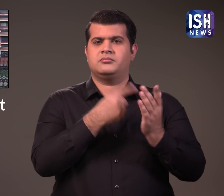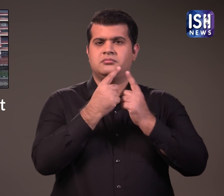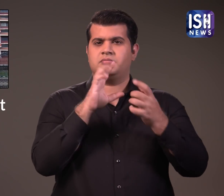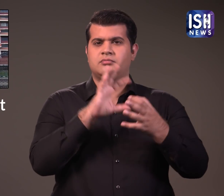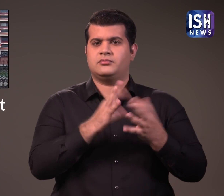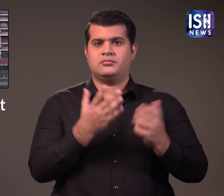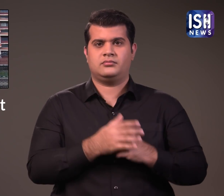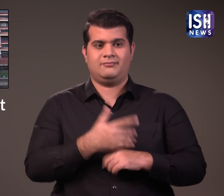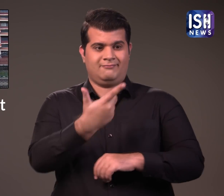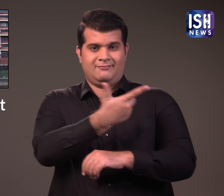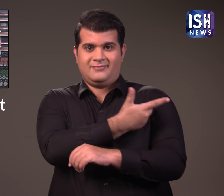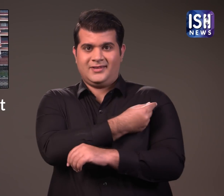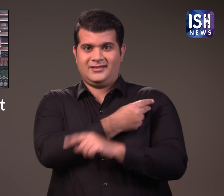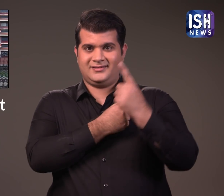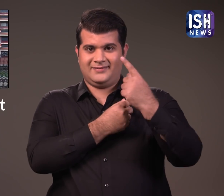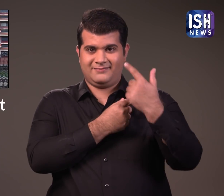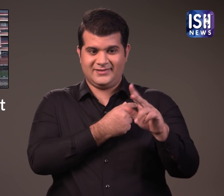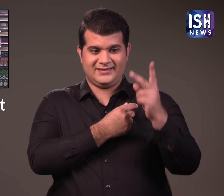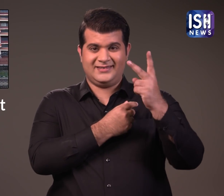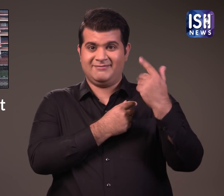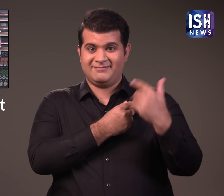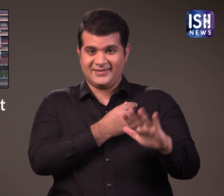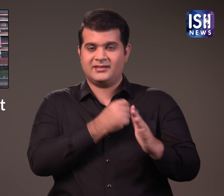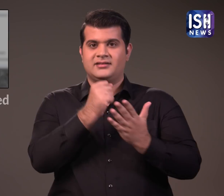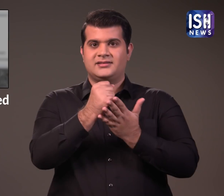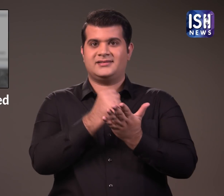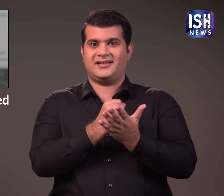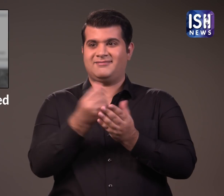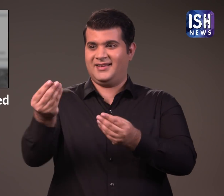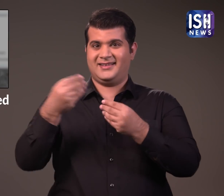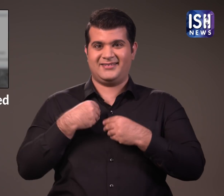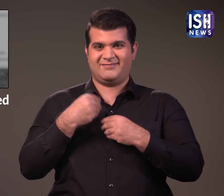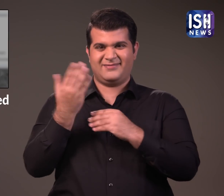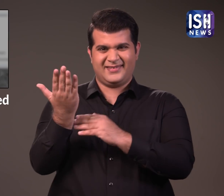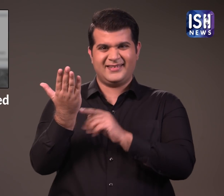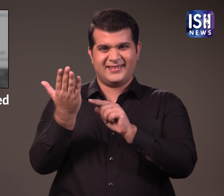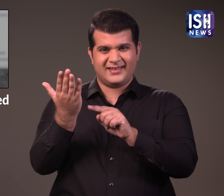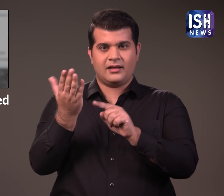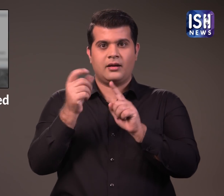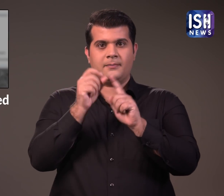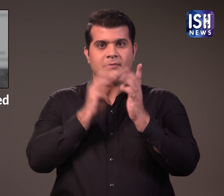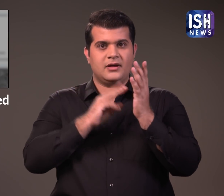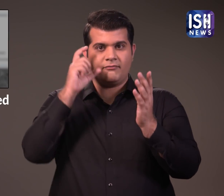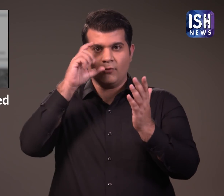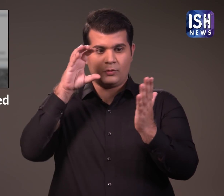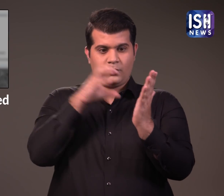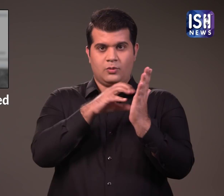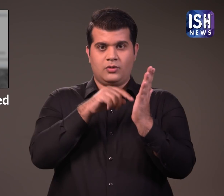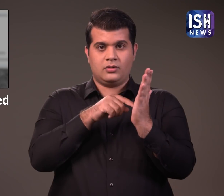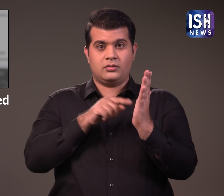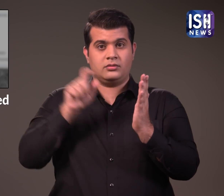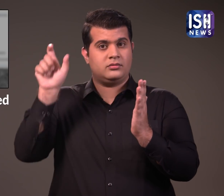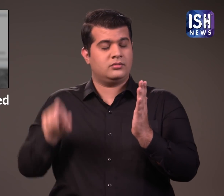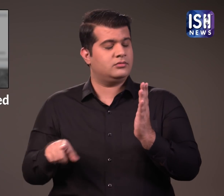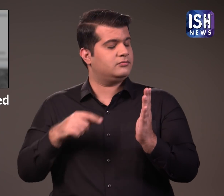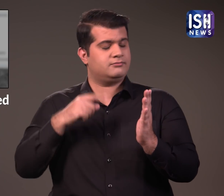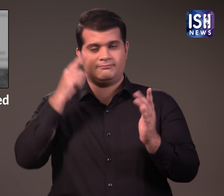stating that he does not agree to PM Modi's image on the two vaccine certificates. The reason for this is,